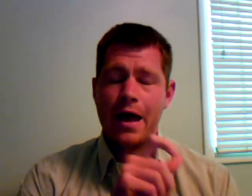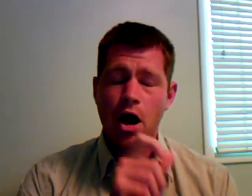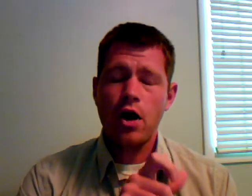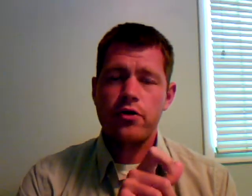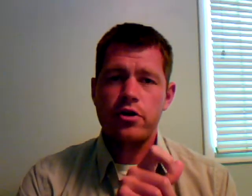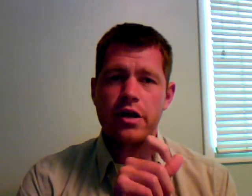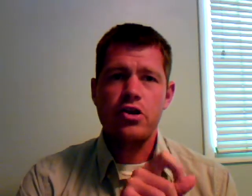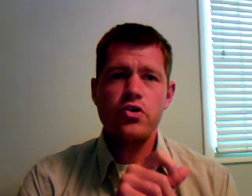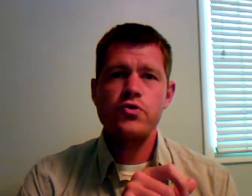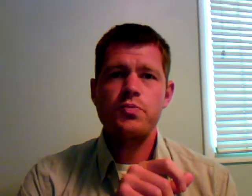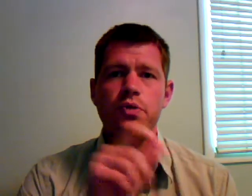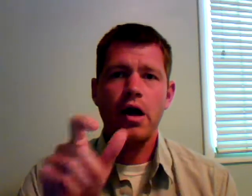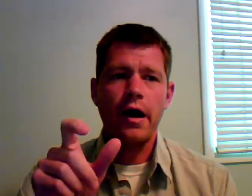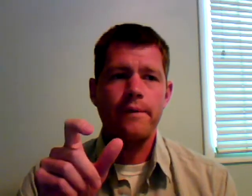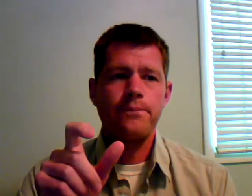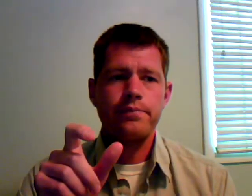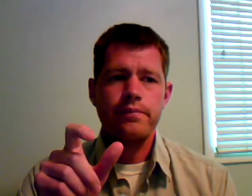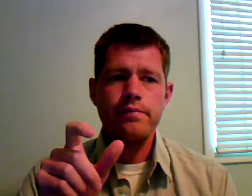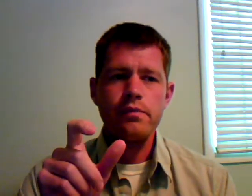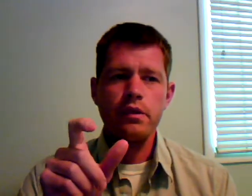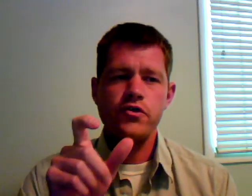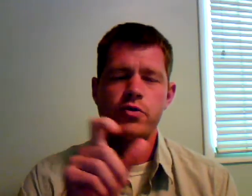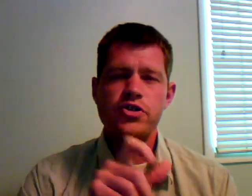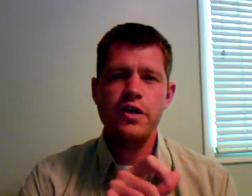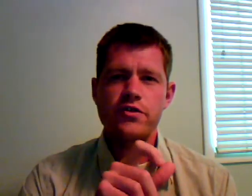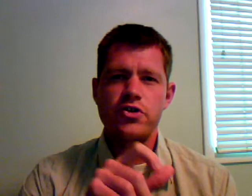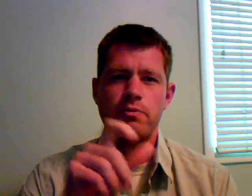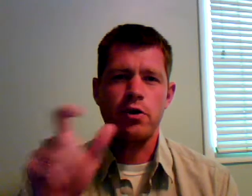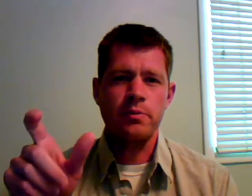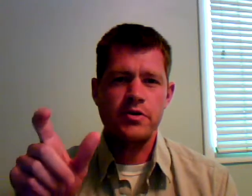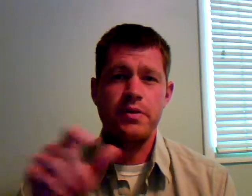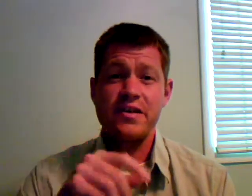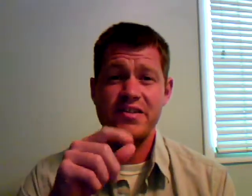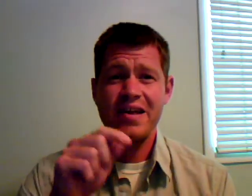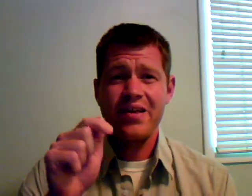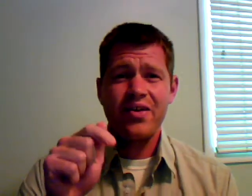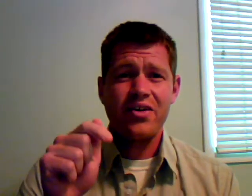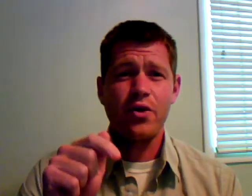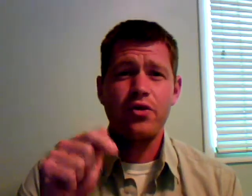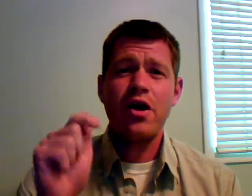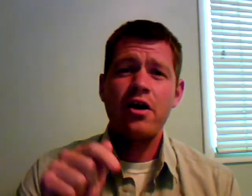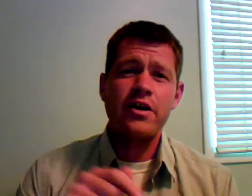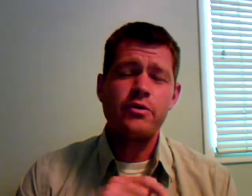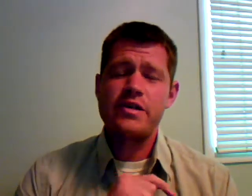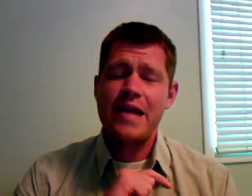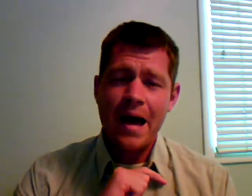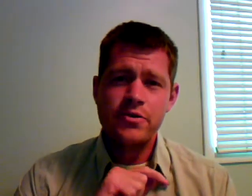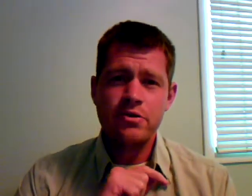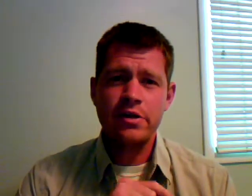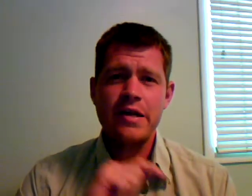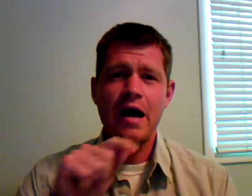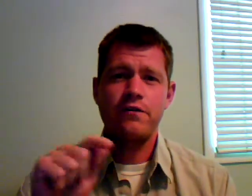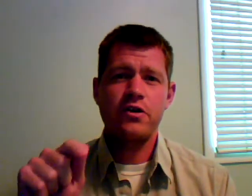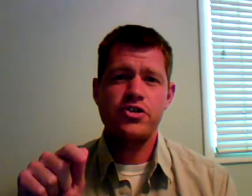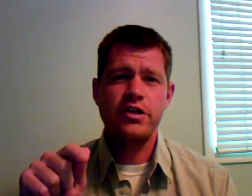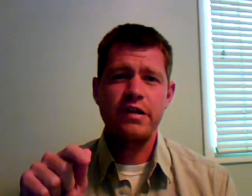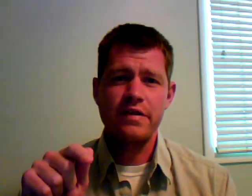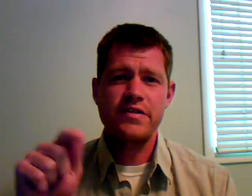author can use plot to achieve a certain purpose. Because, you know, the lottery would absolutely not function in the